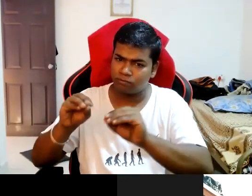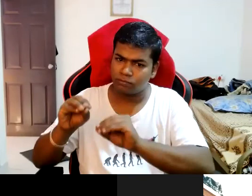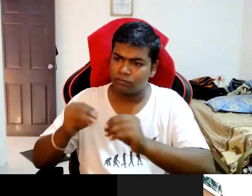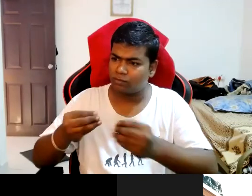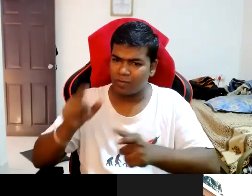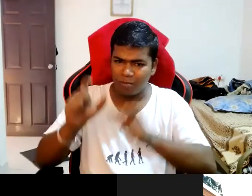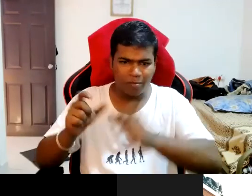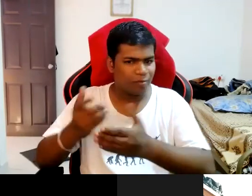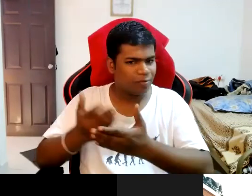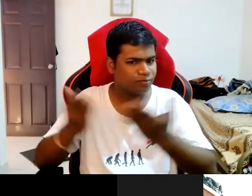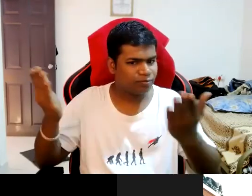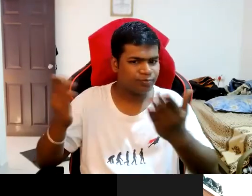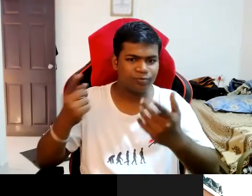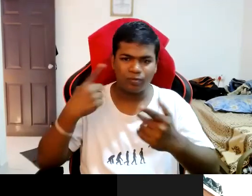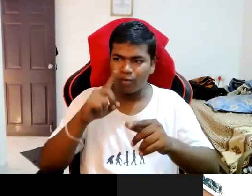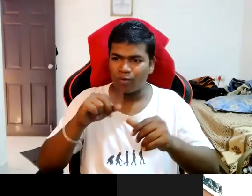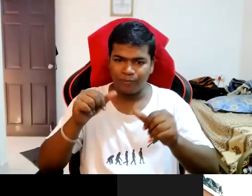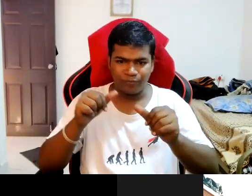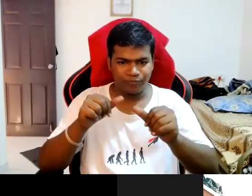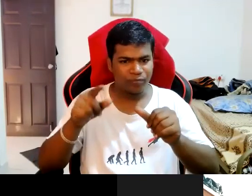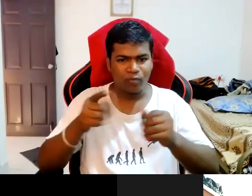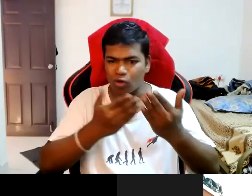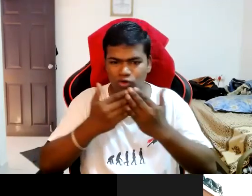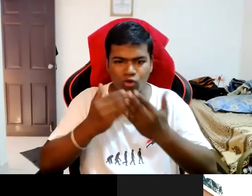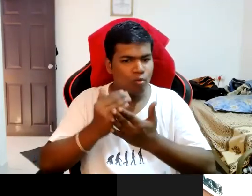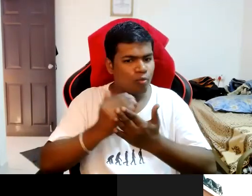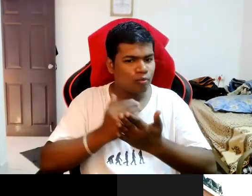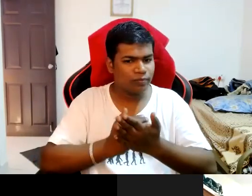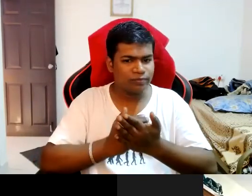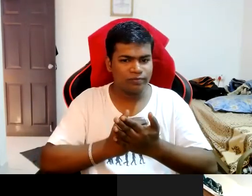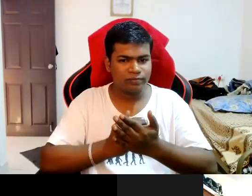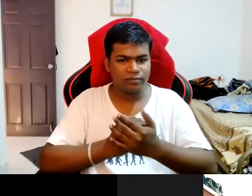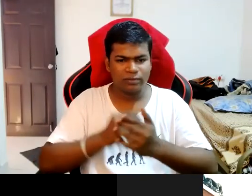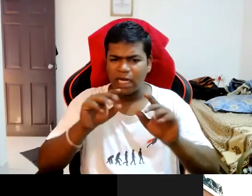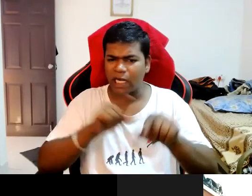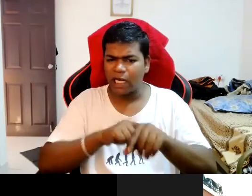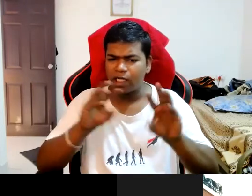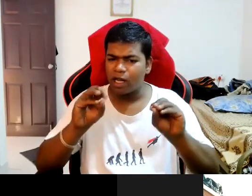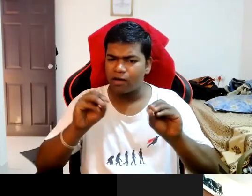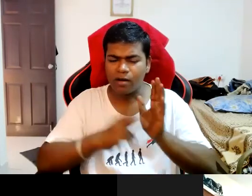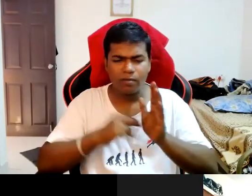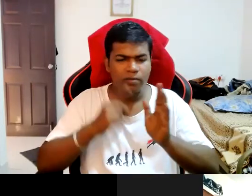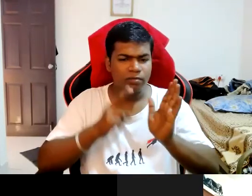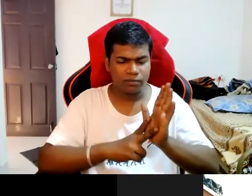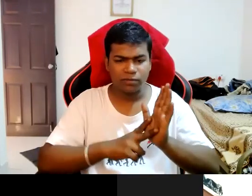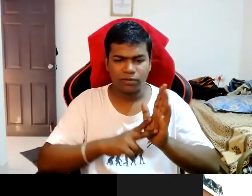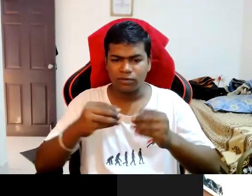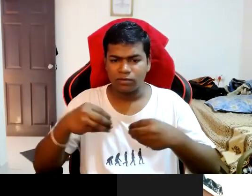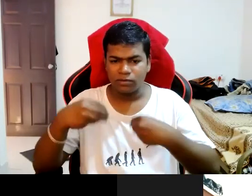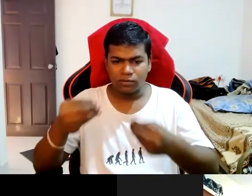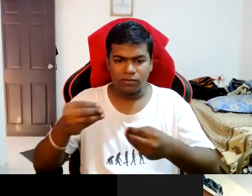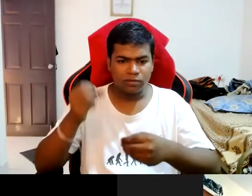awareness for annual days in the school program just for 10 minutes 10 minutes is enough for giving the